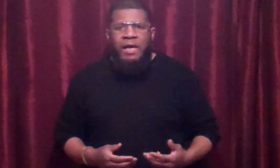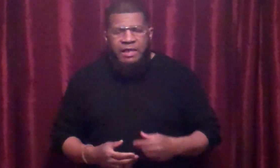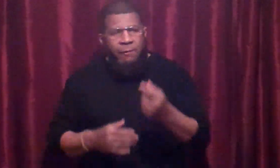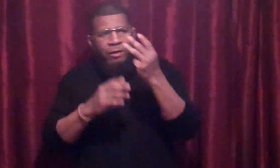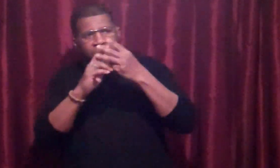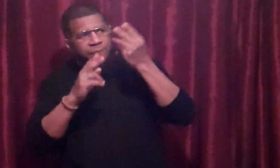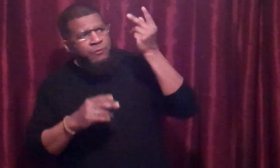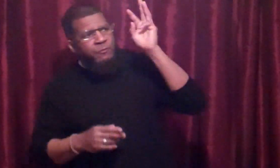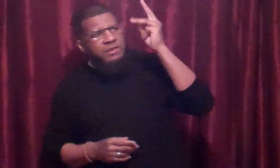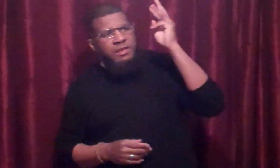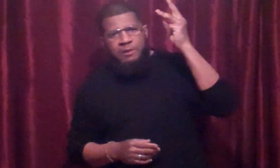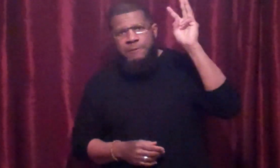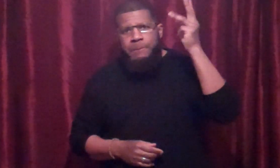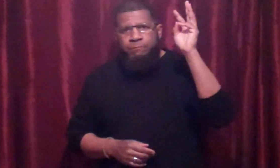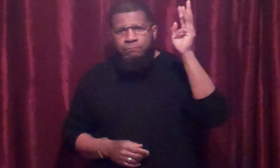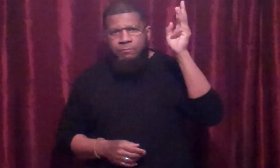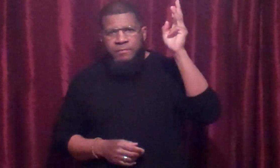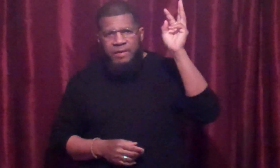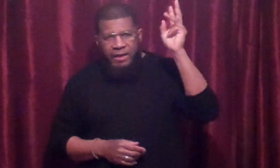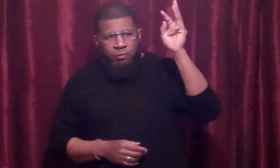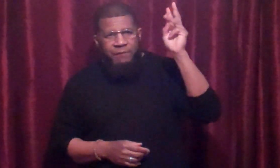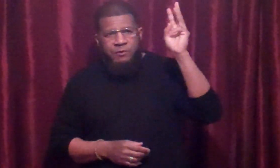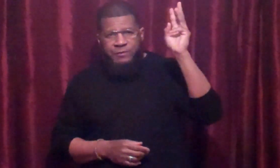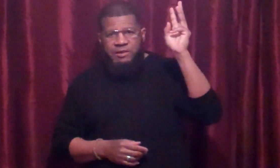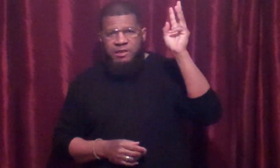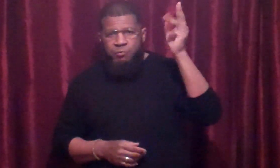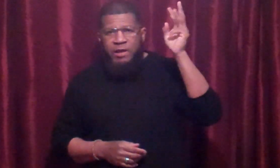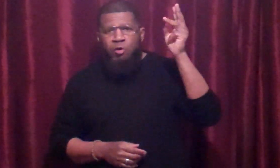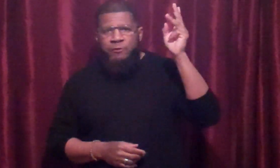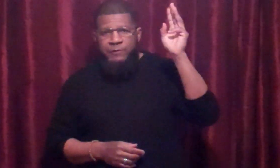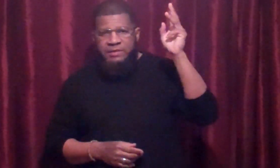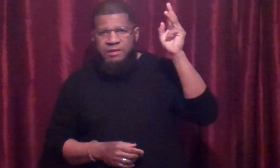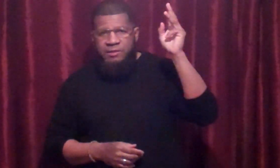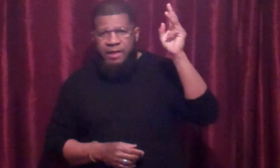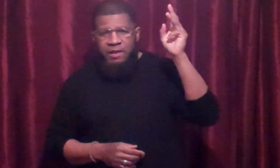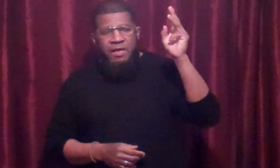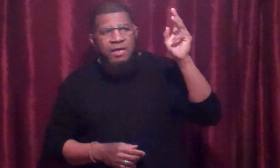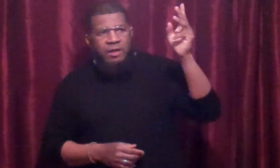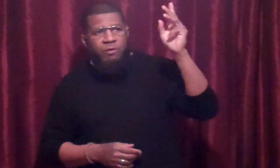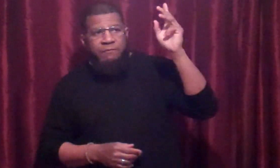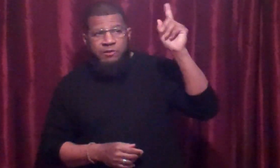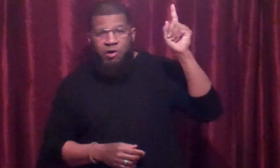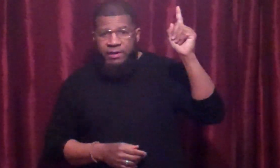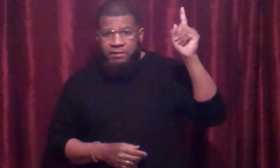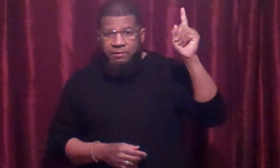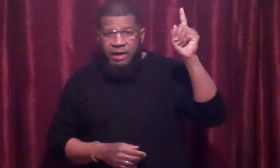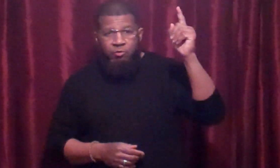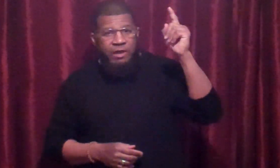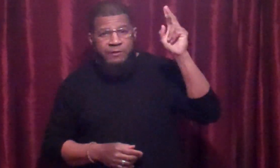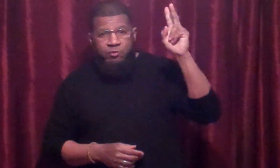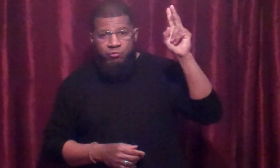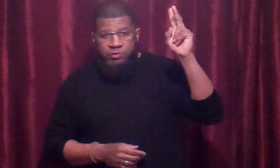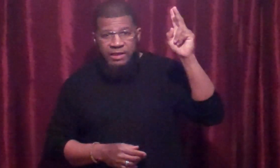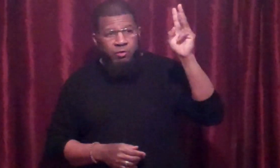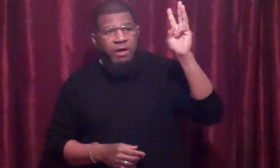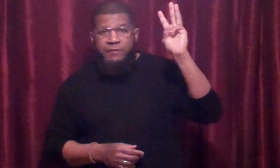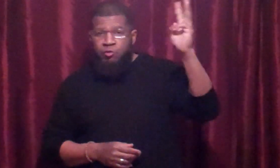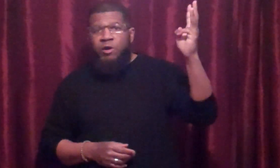Now, I don't have the three T's. I don't have the three T's, what I call three T's today. I don't have the target, I don't have the tools, and I don't have the torque.